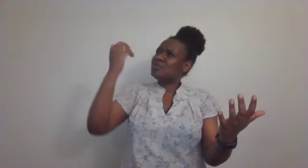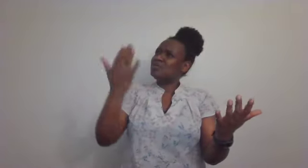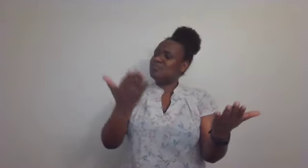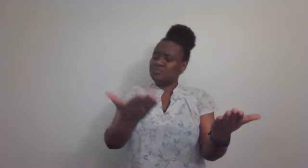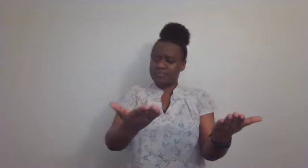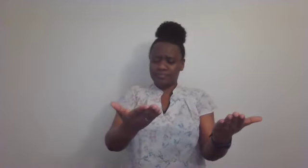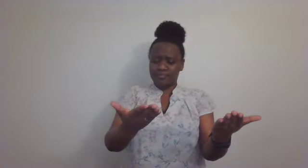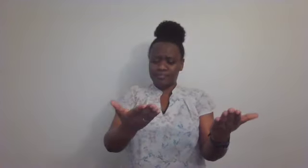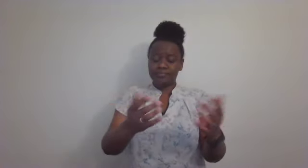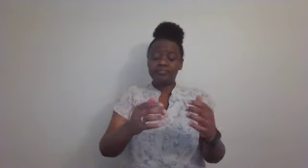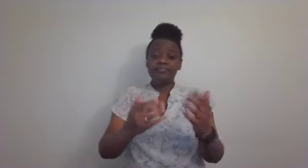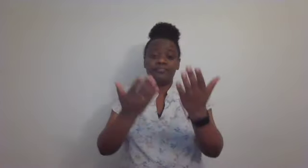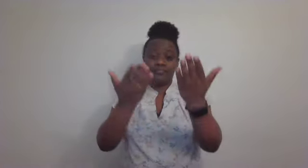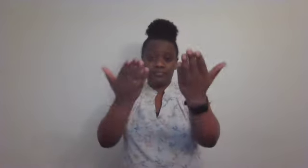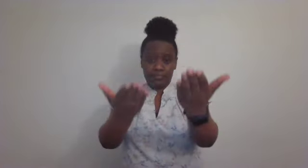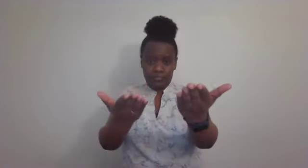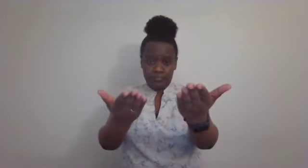feed upon it